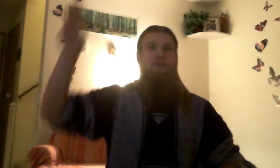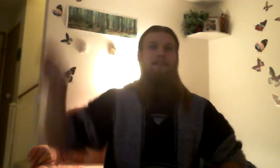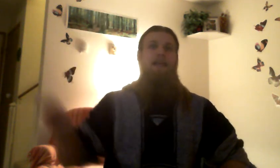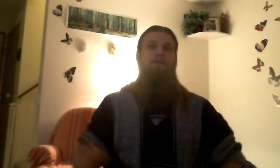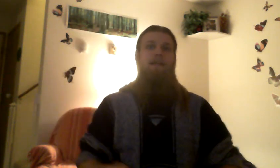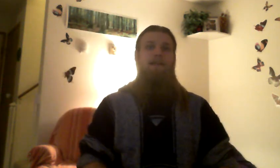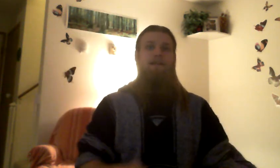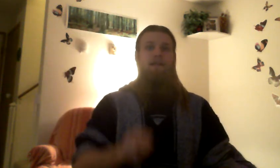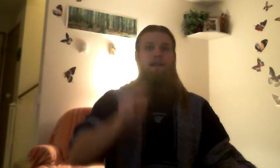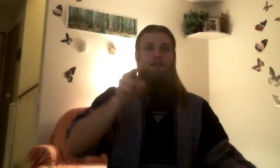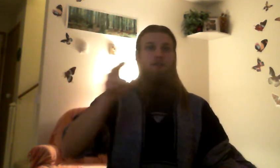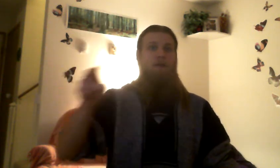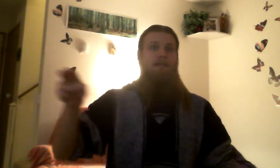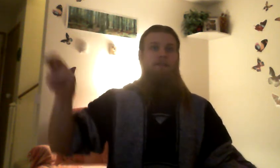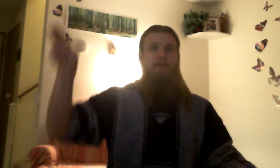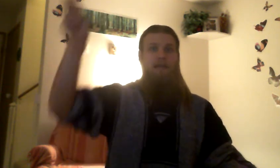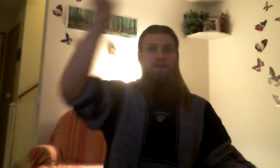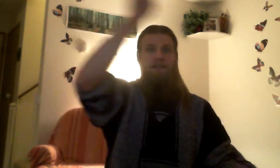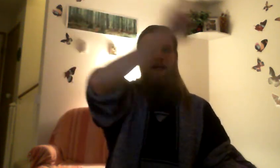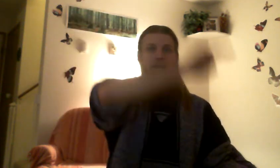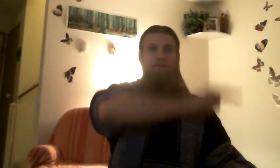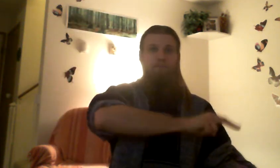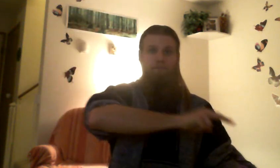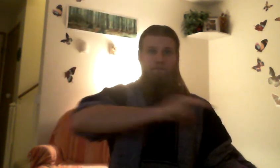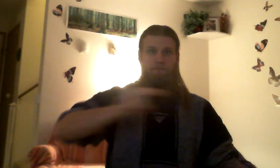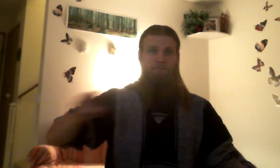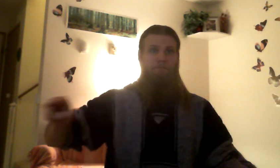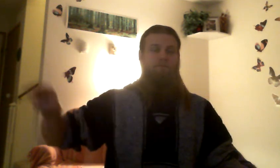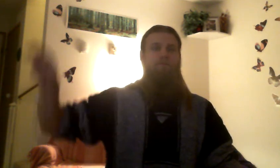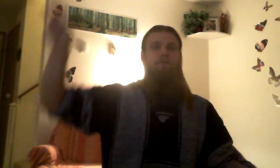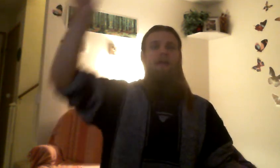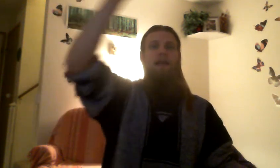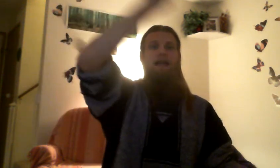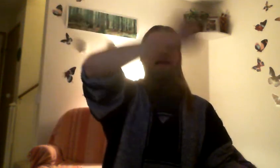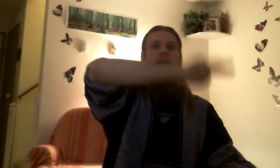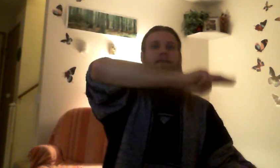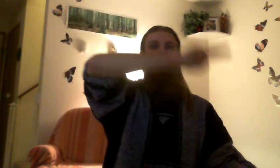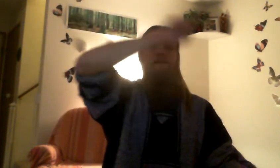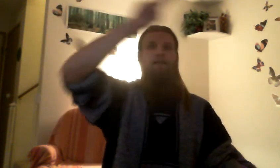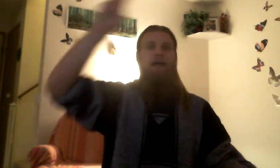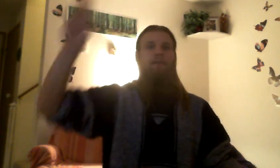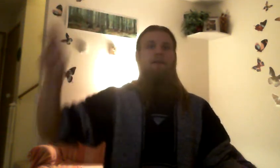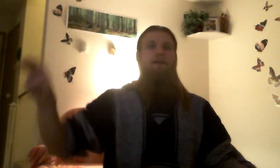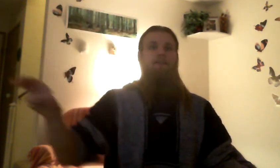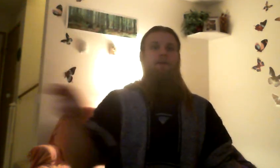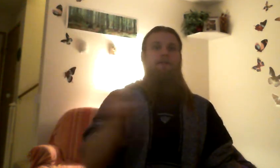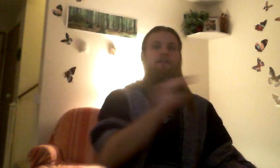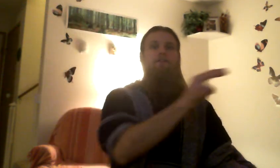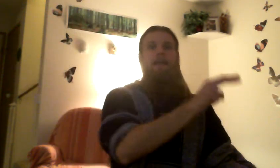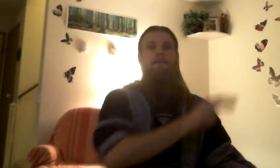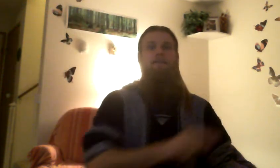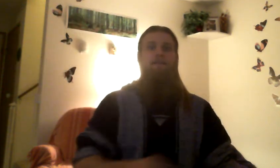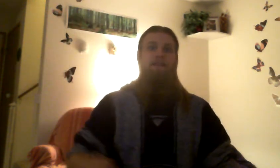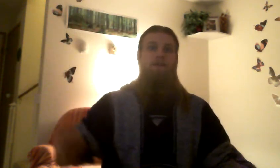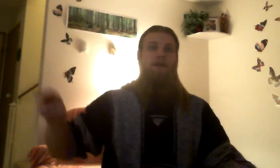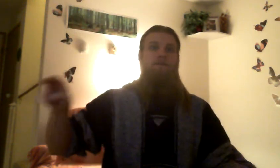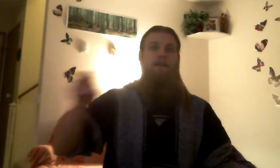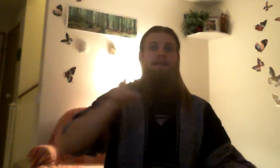maybe ten minutes, twice, three times a day. And then build up to where you can do ten, fifteen, twenty minute